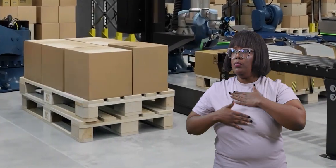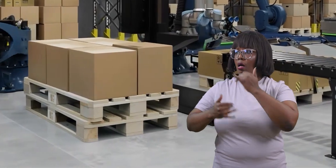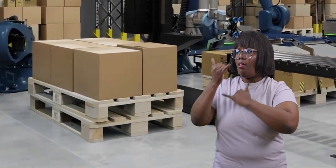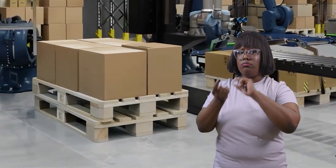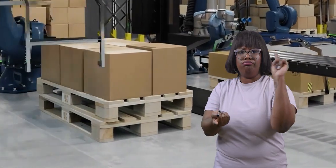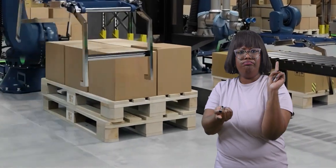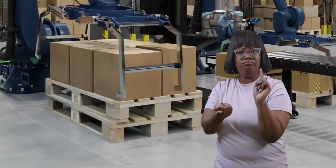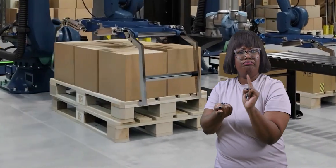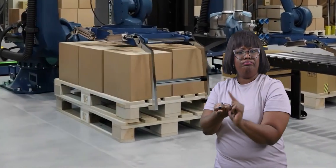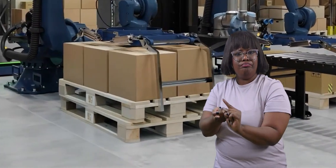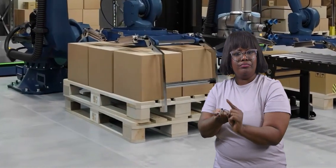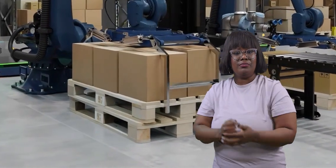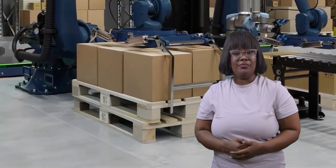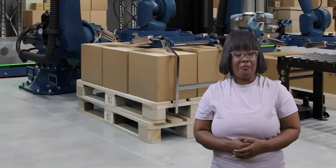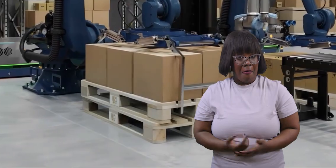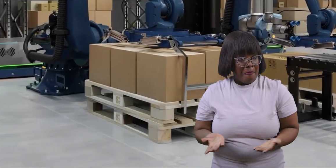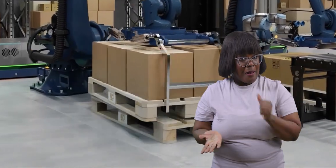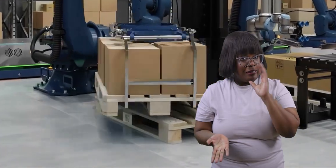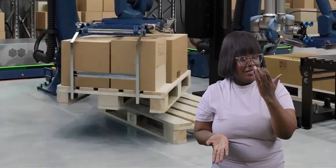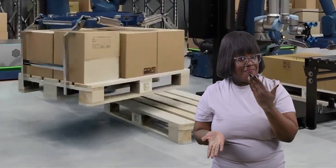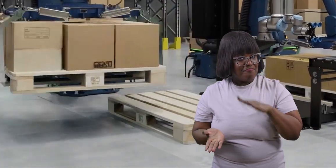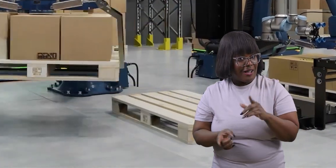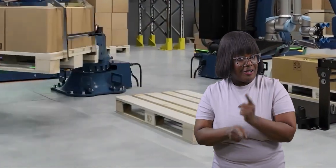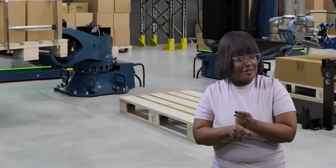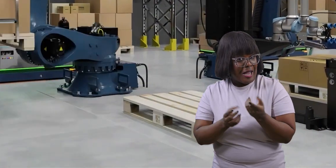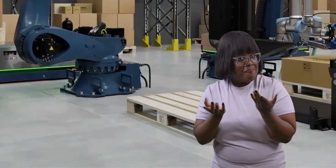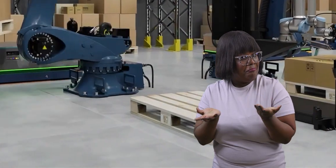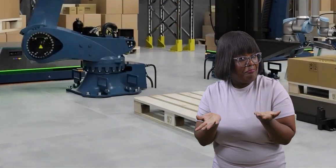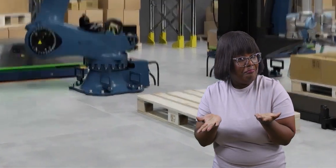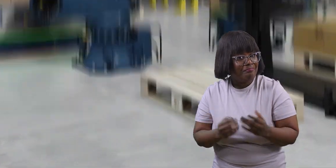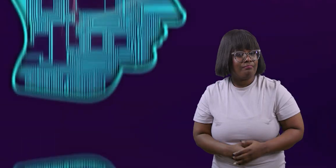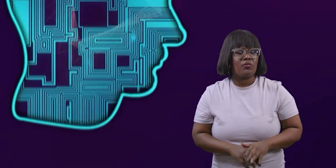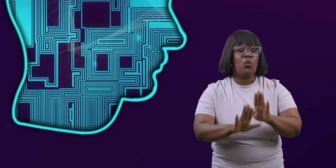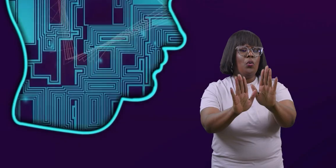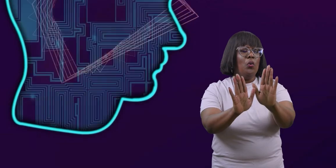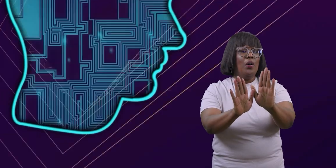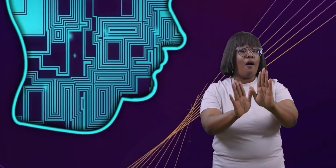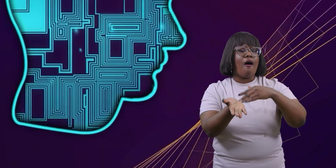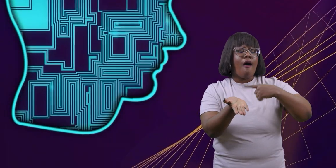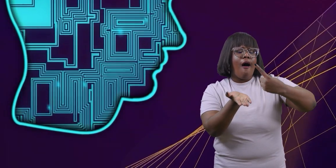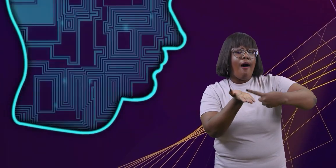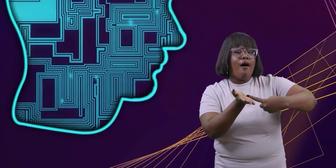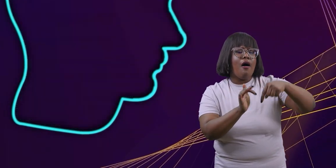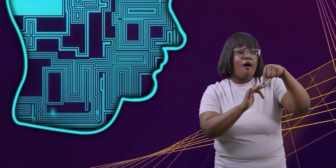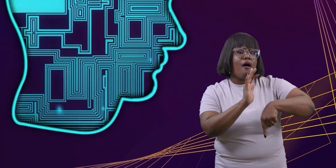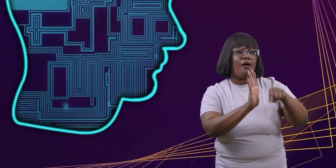of human error Hmm, that doesn't sound so bad. But wait, we haven't discussed the